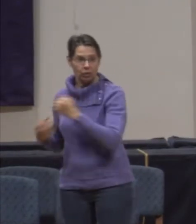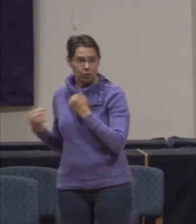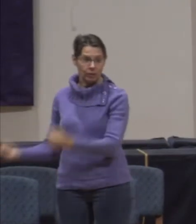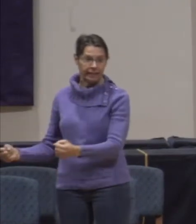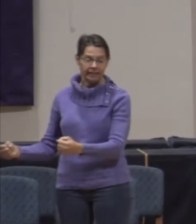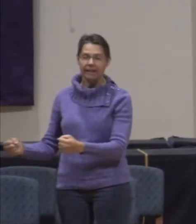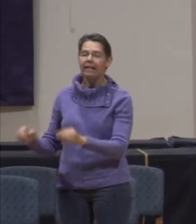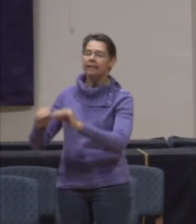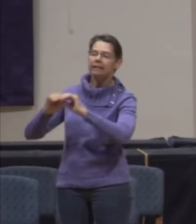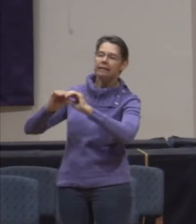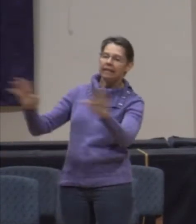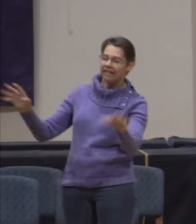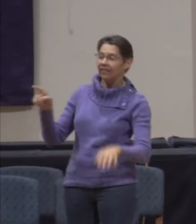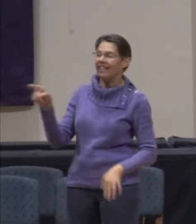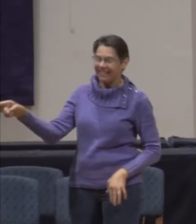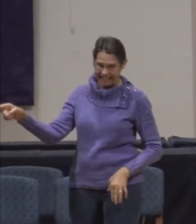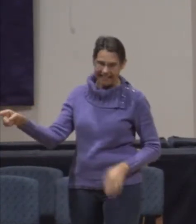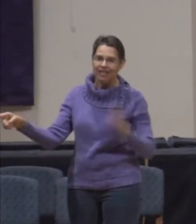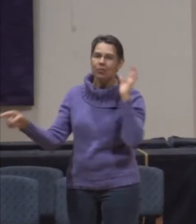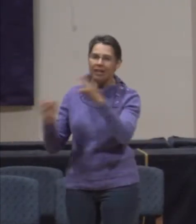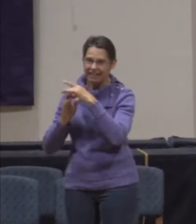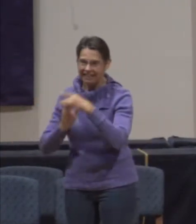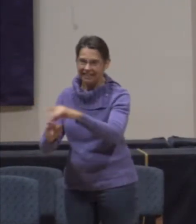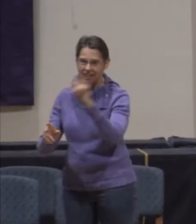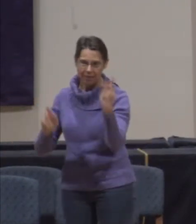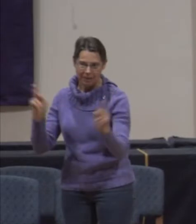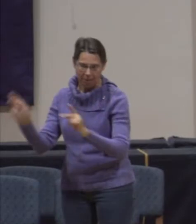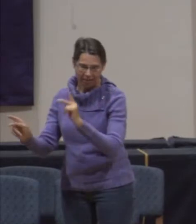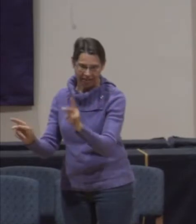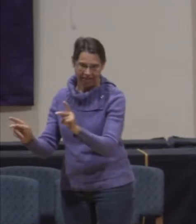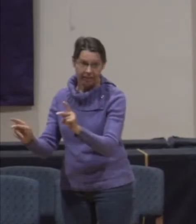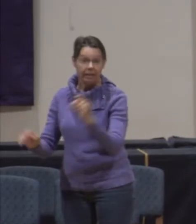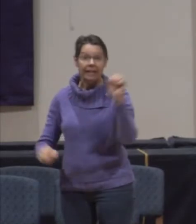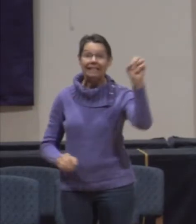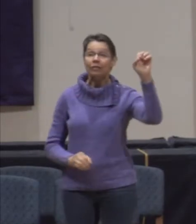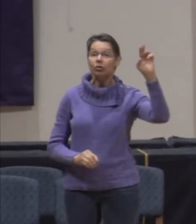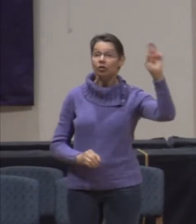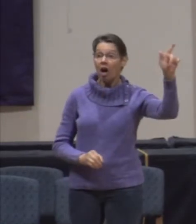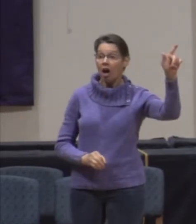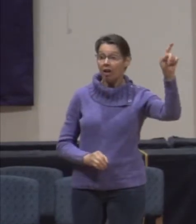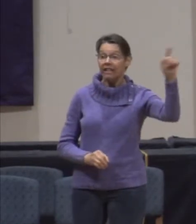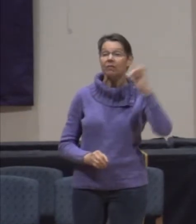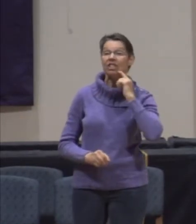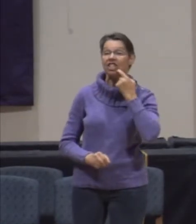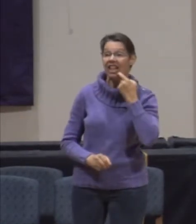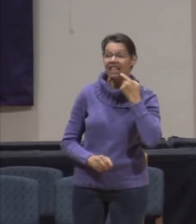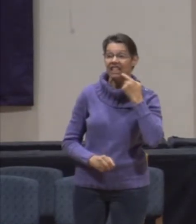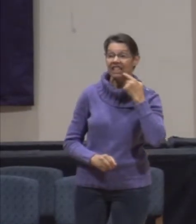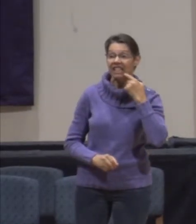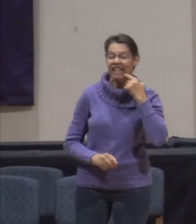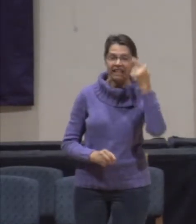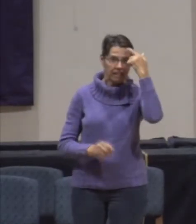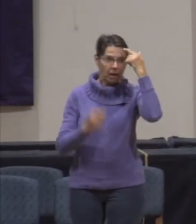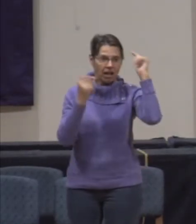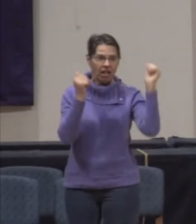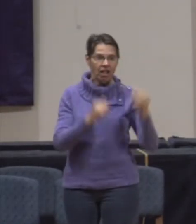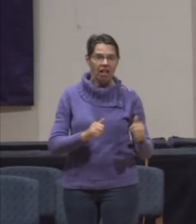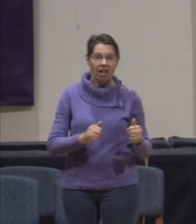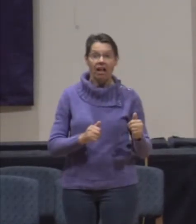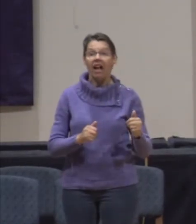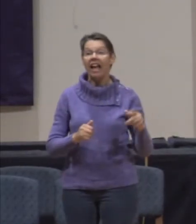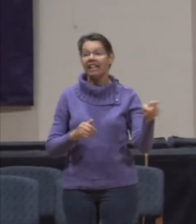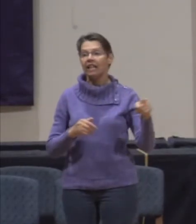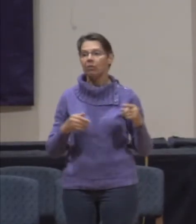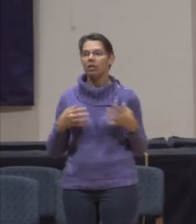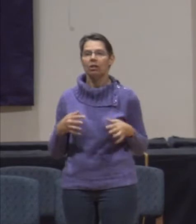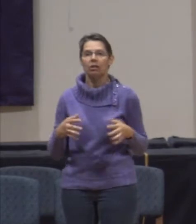the leader of the people. And Saul, in his jealousy and in his deterioration, I think, in insecurity and anxiety